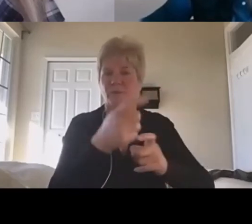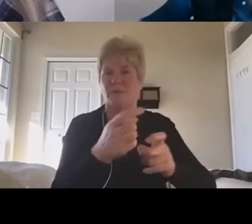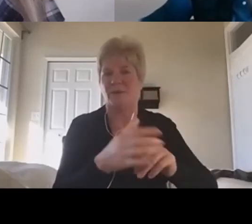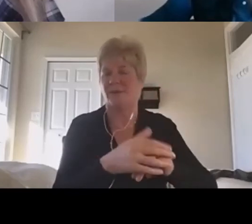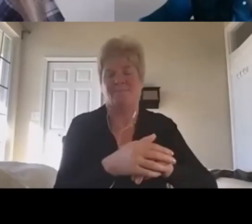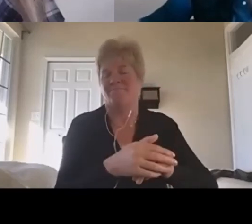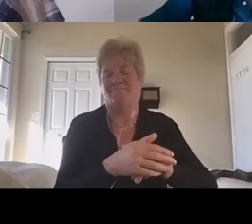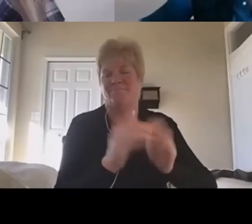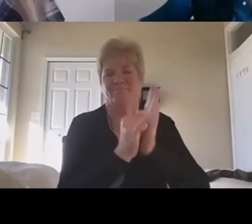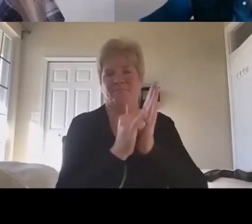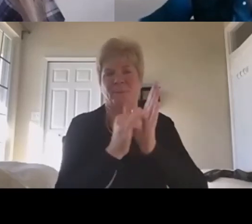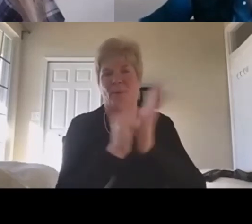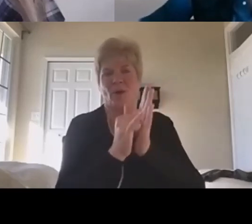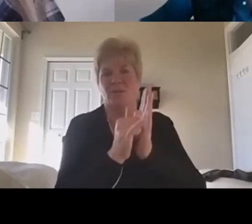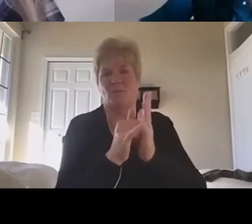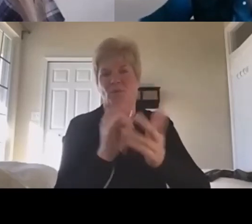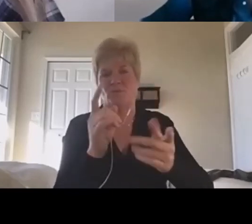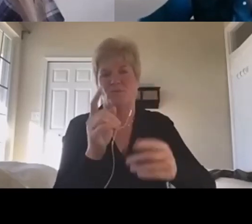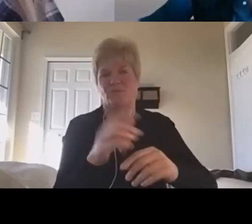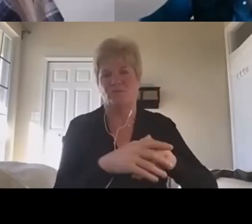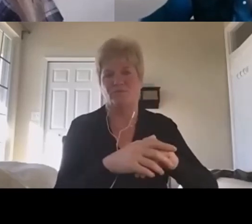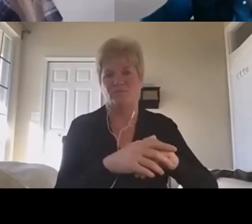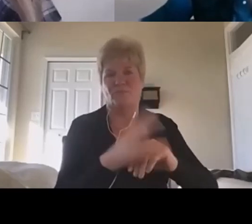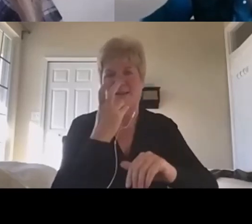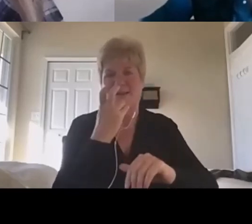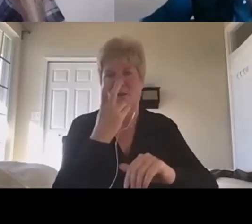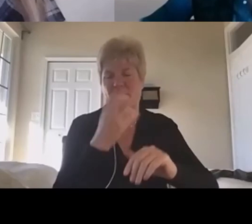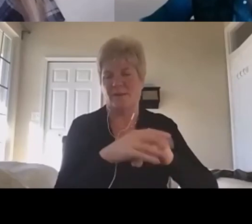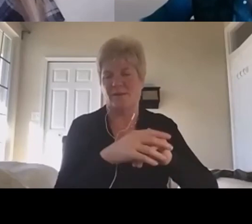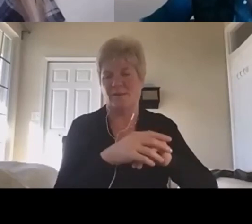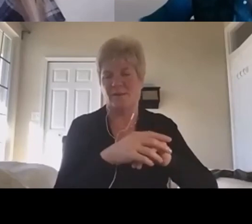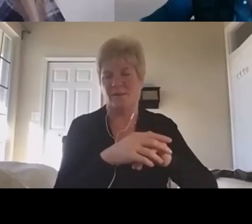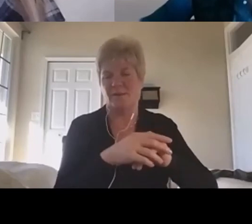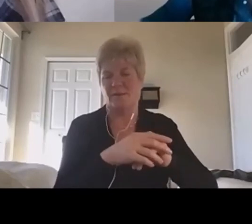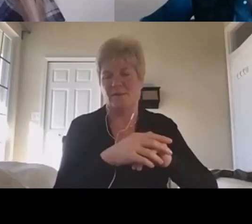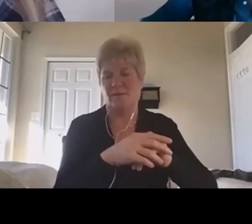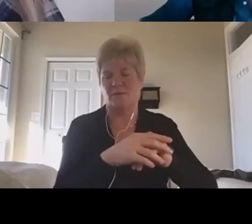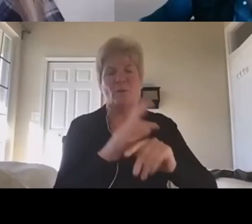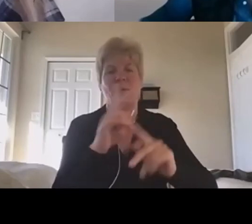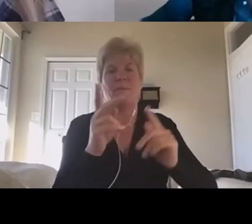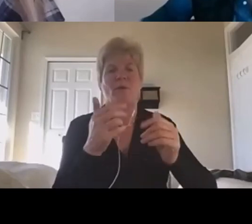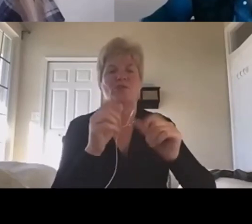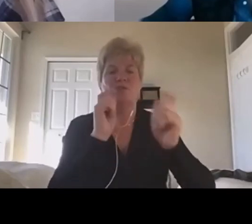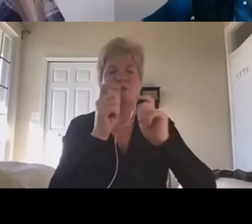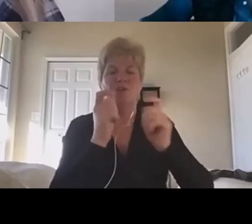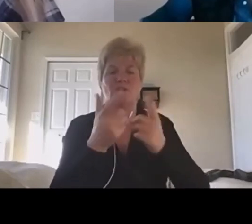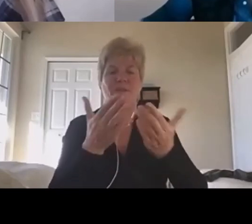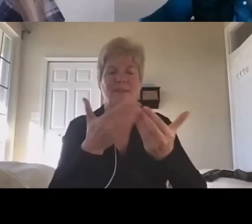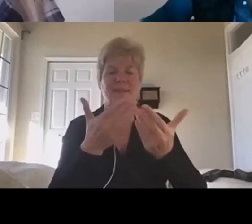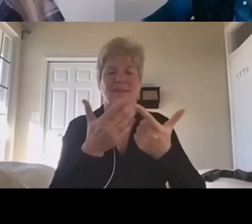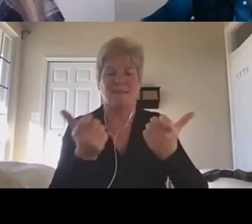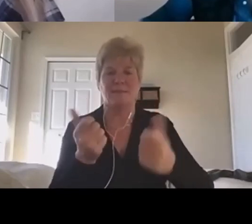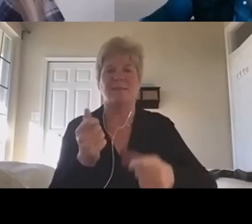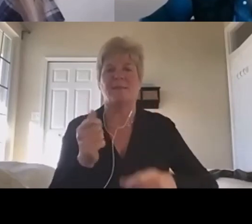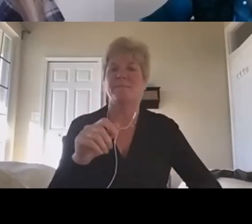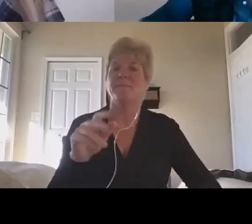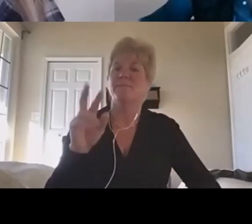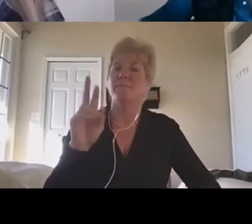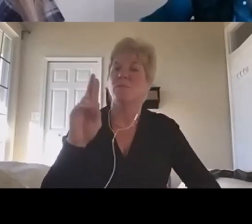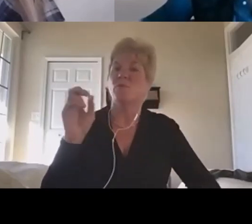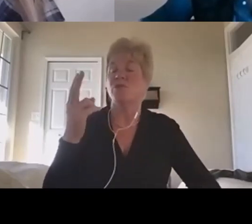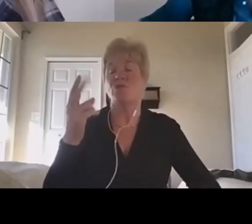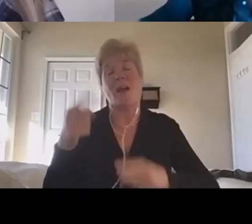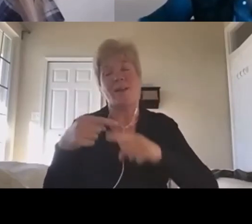going to happen very soon. So people are doing the easy stuff. Oh, I disagree. I disagree. think you could automate